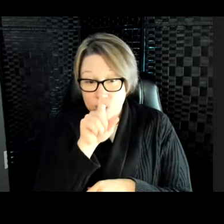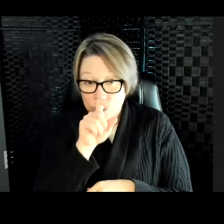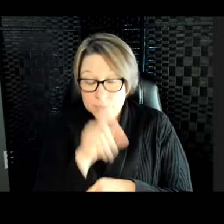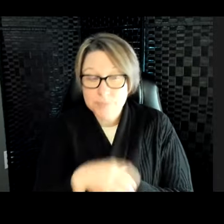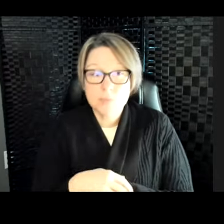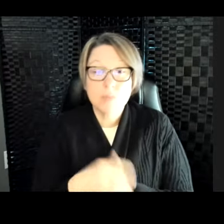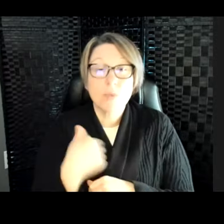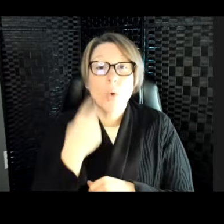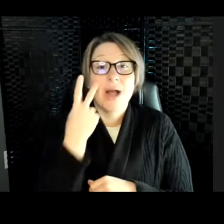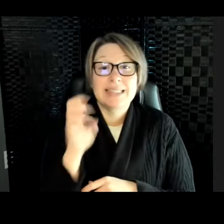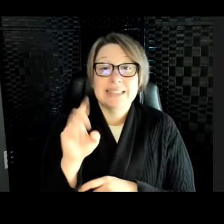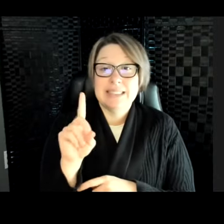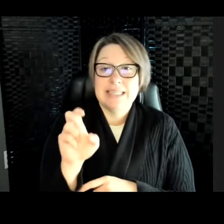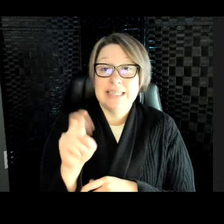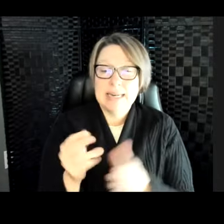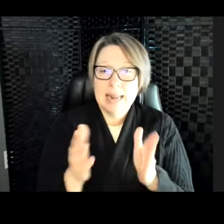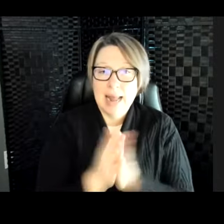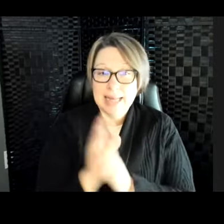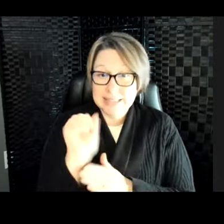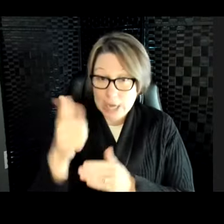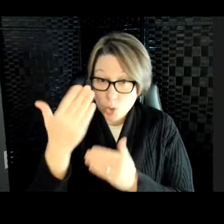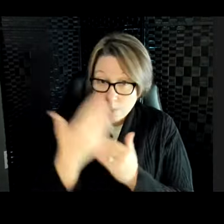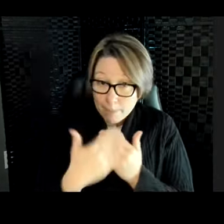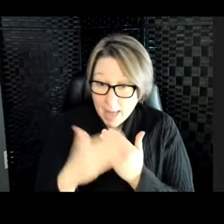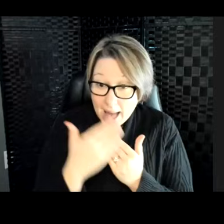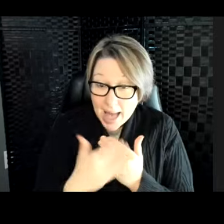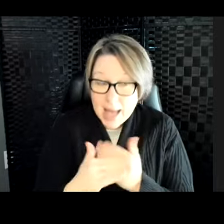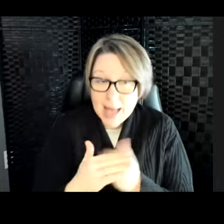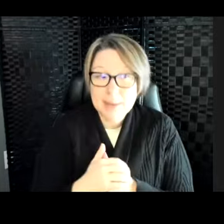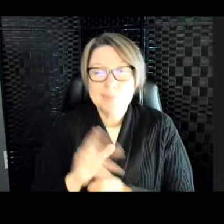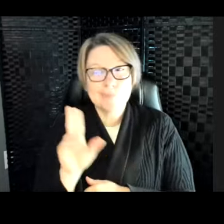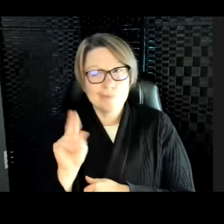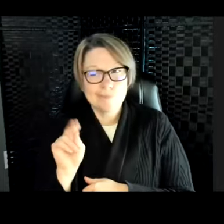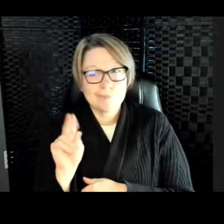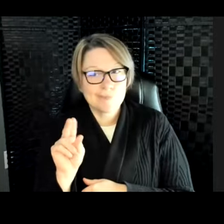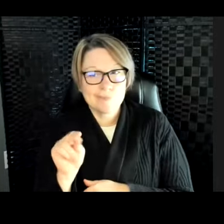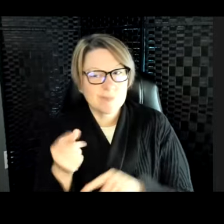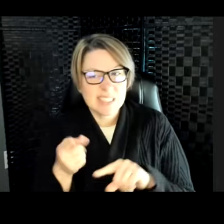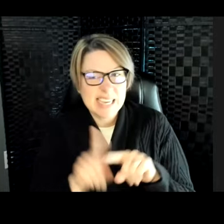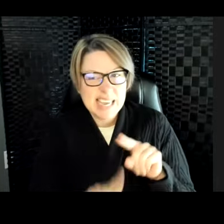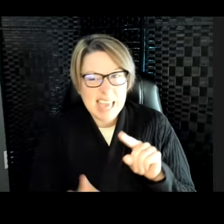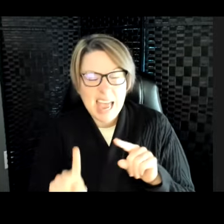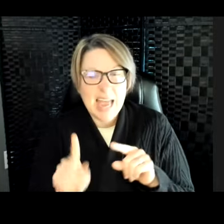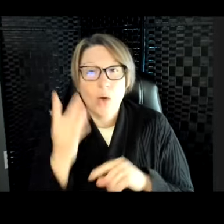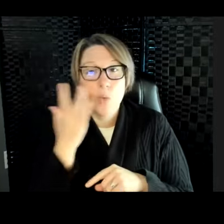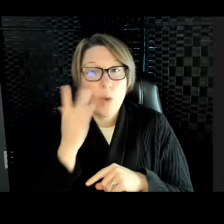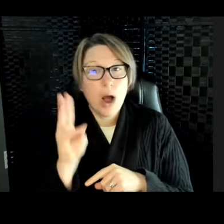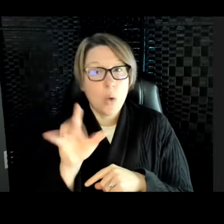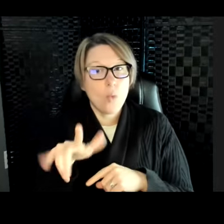Eden asked, can you pet them? No, you cannot pet them. They are wild animals, and while